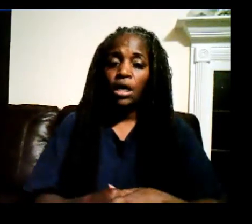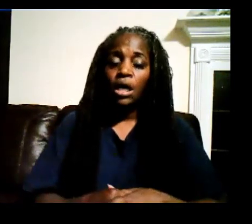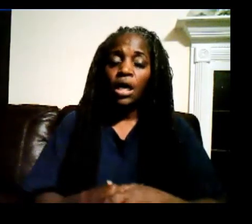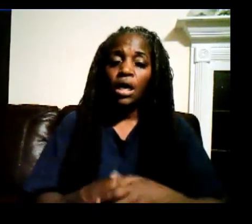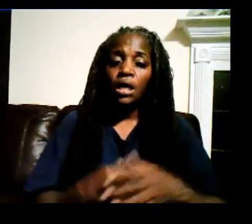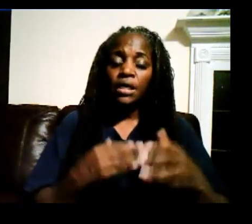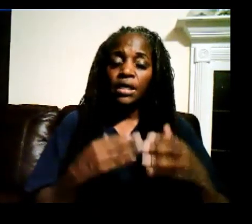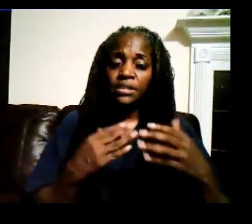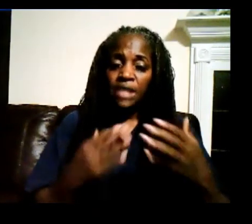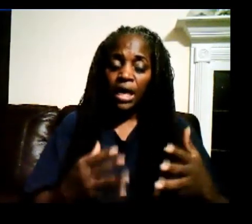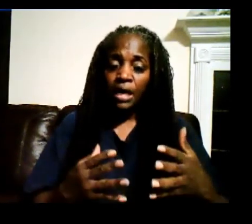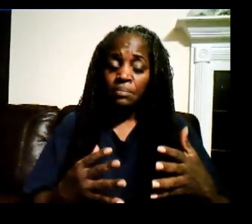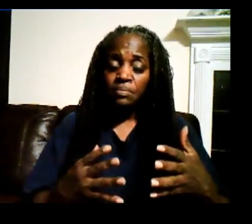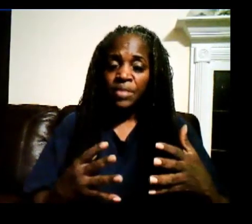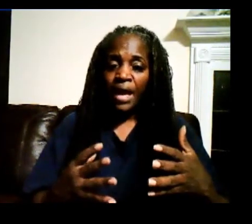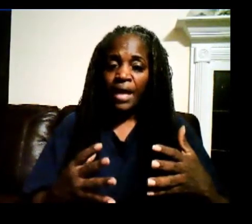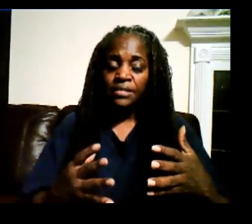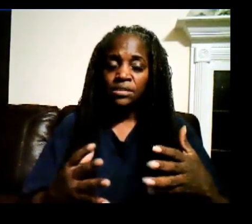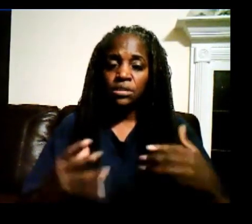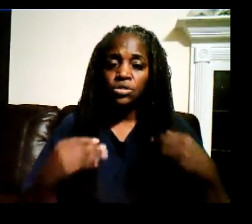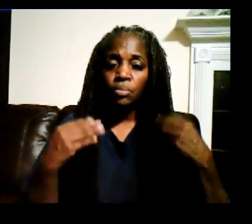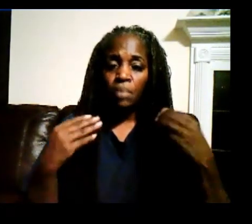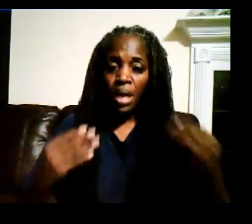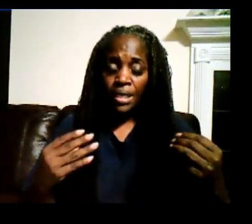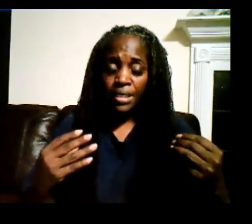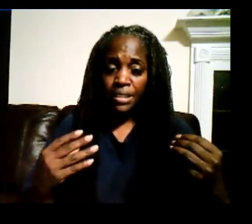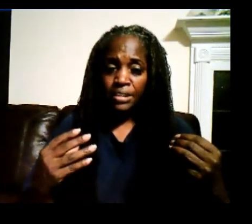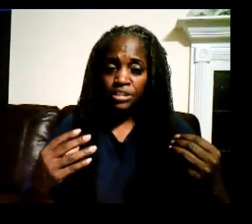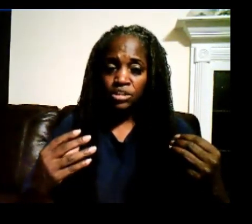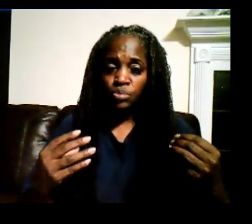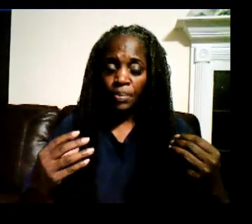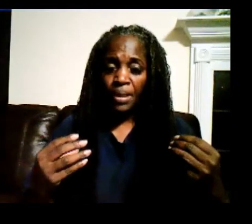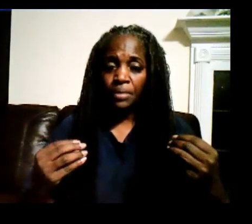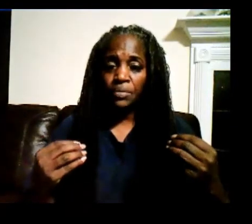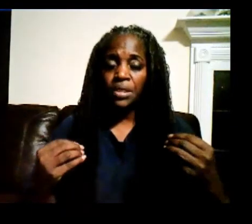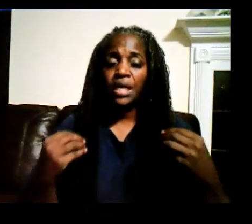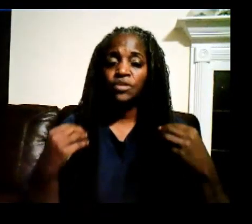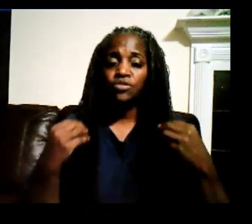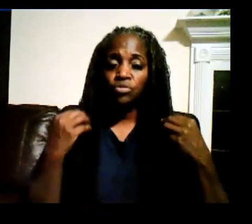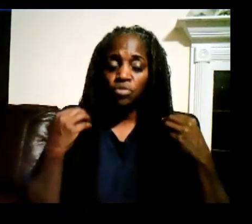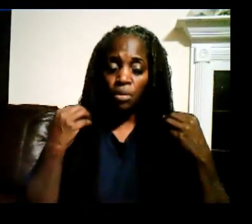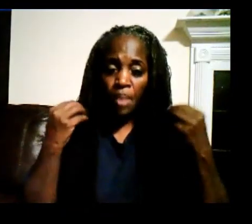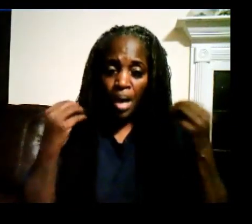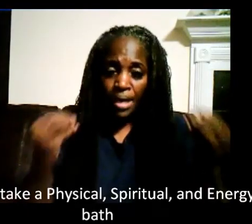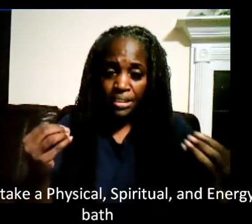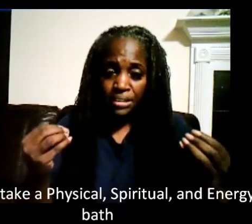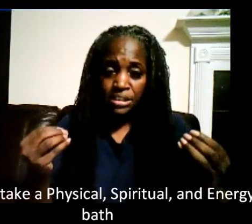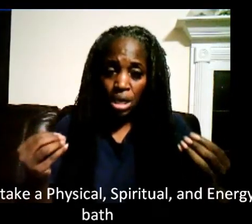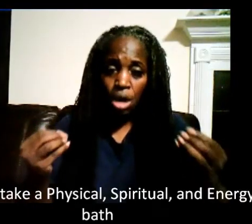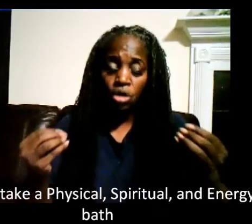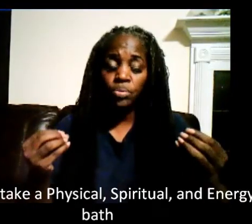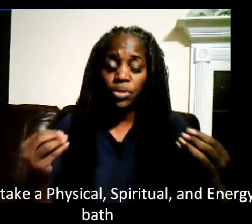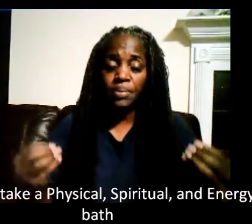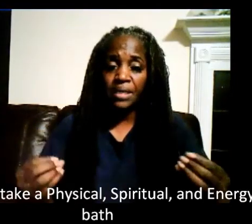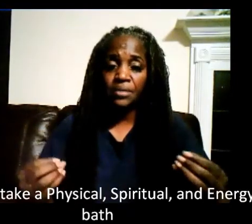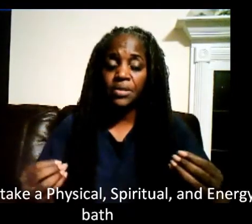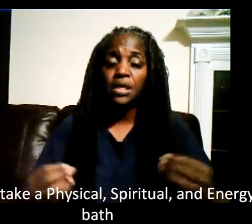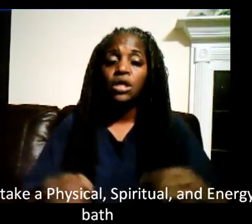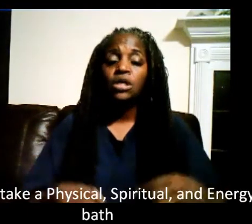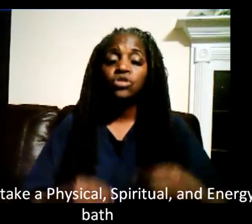A time that your mind is preparing and your bodies are preparing so